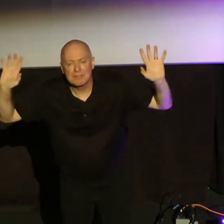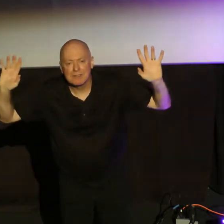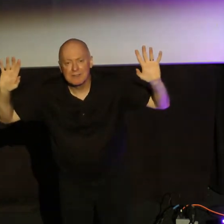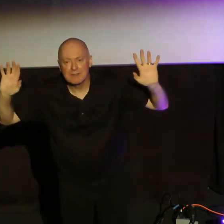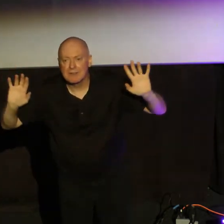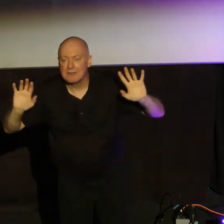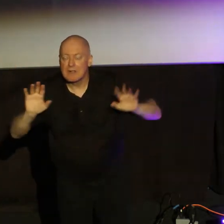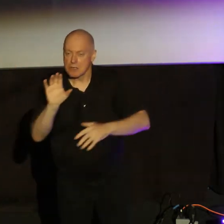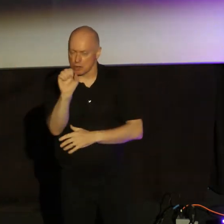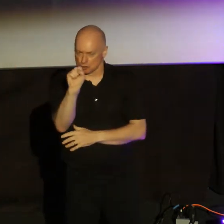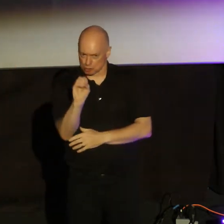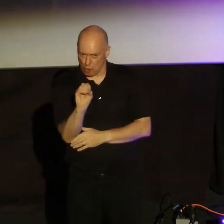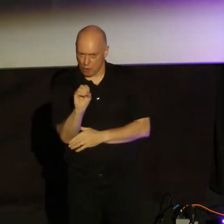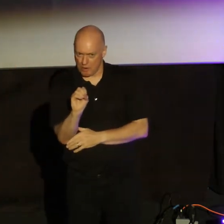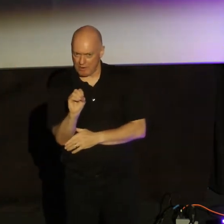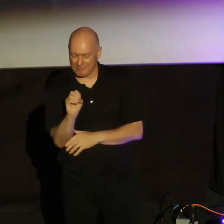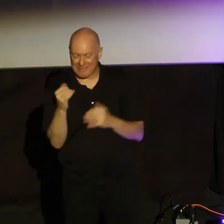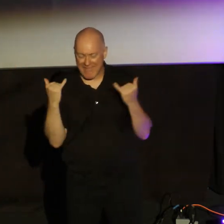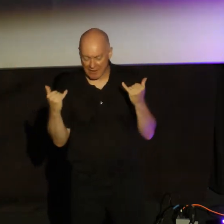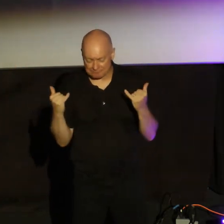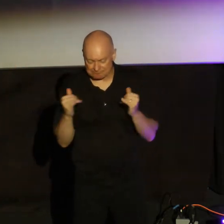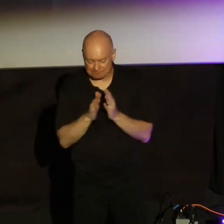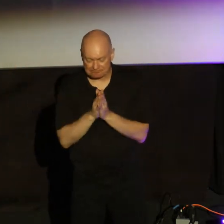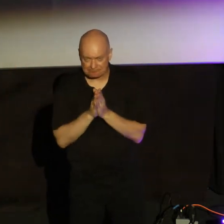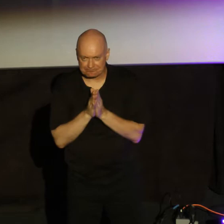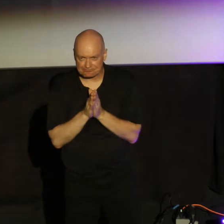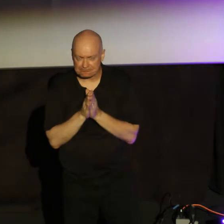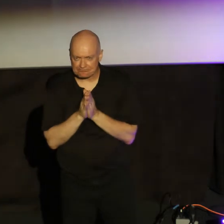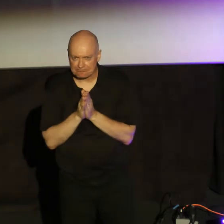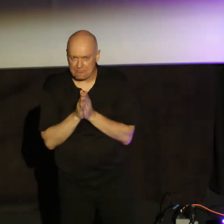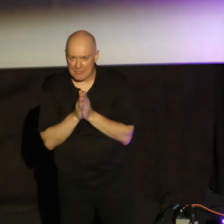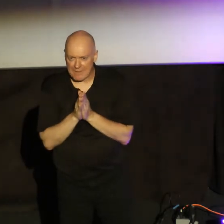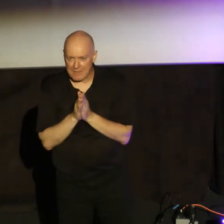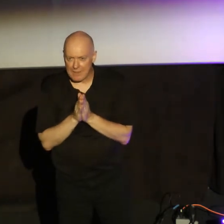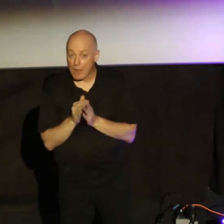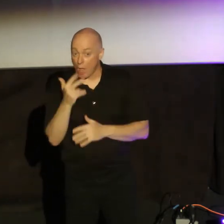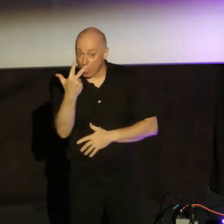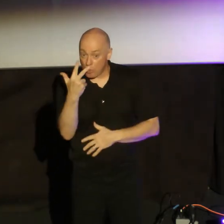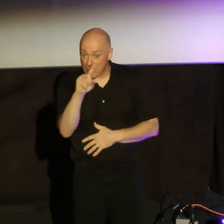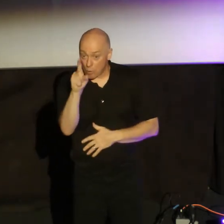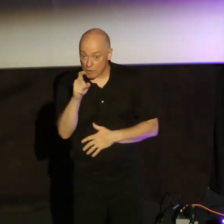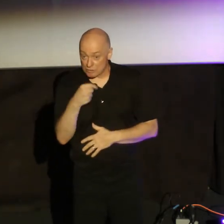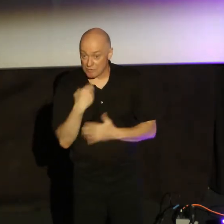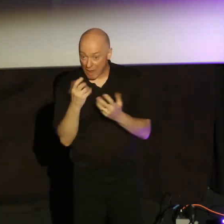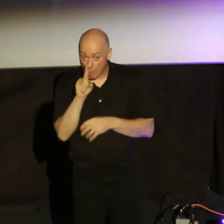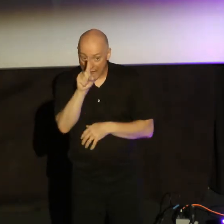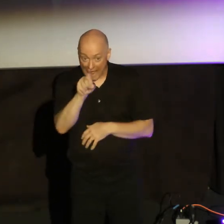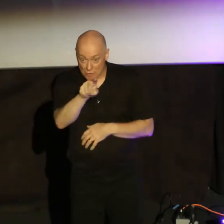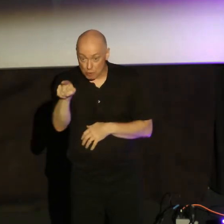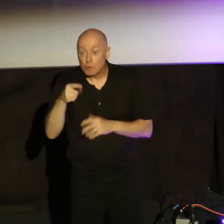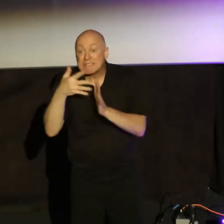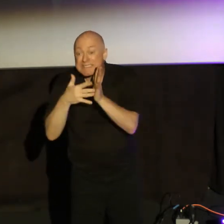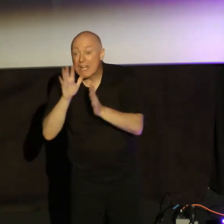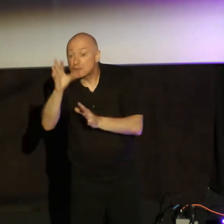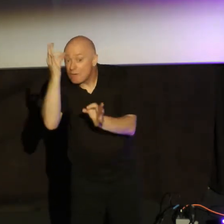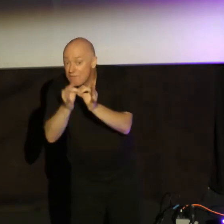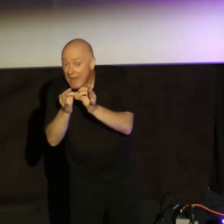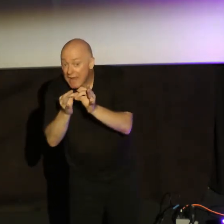And so that brings us to three questions I want to ask then to test our faith through this. We started with two.